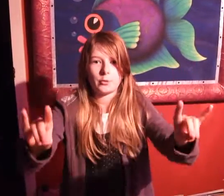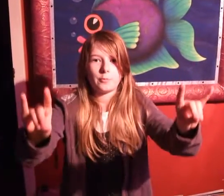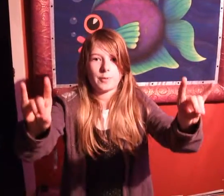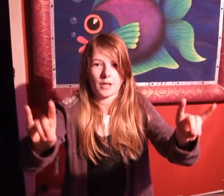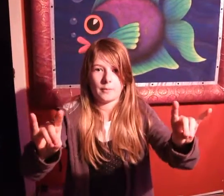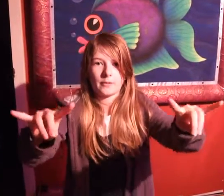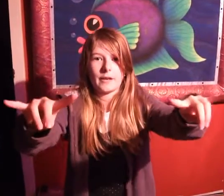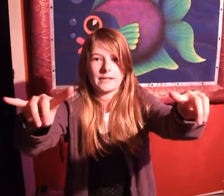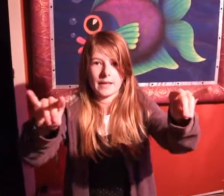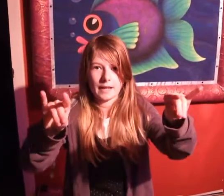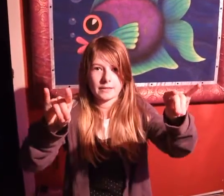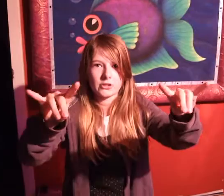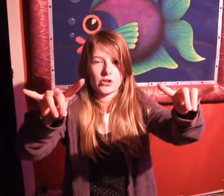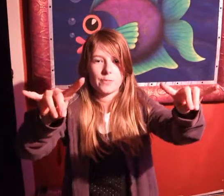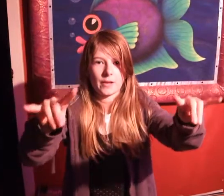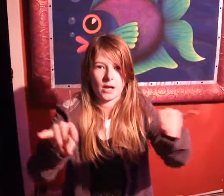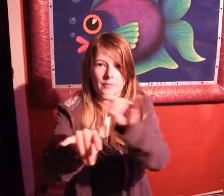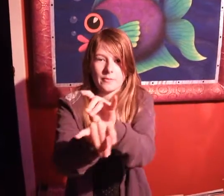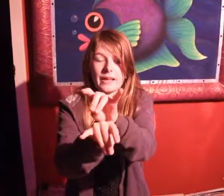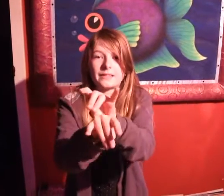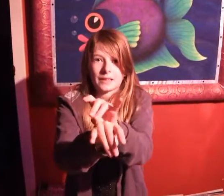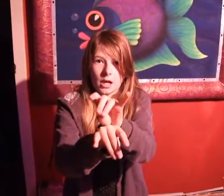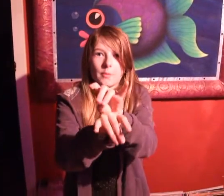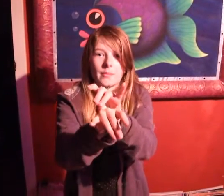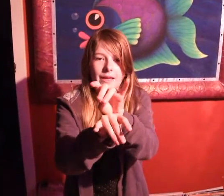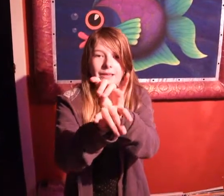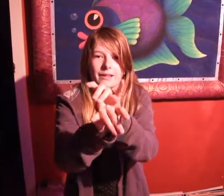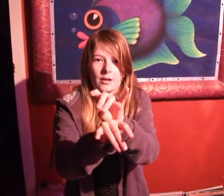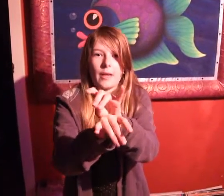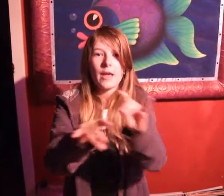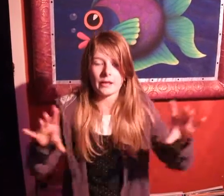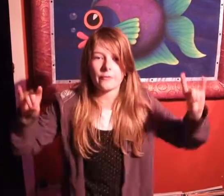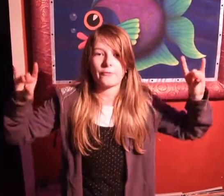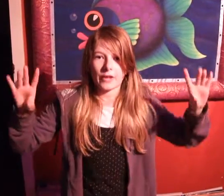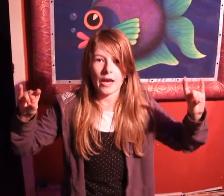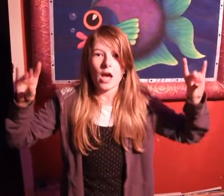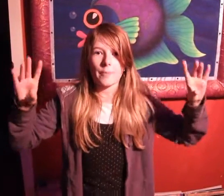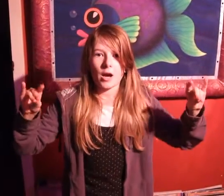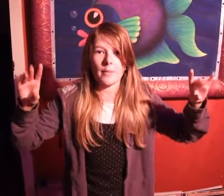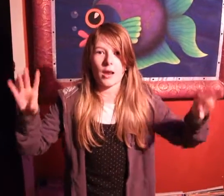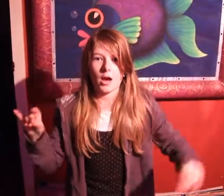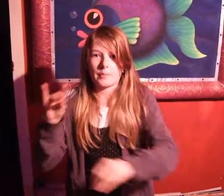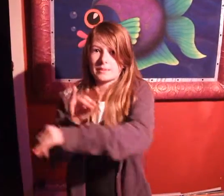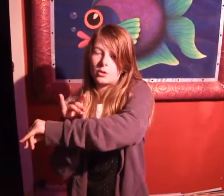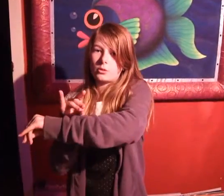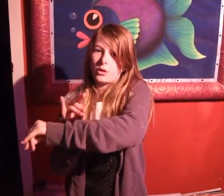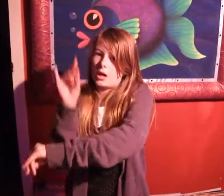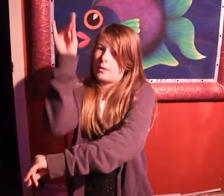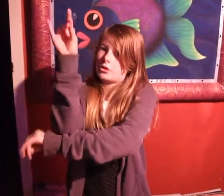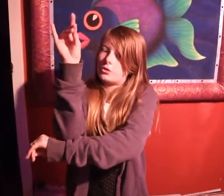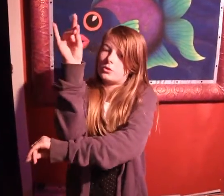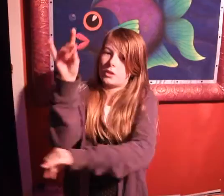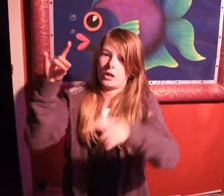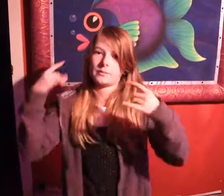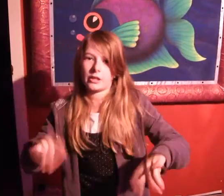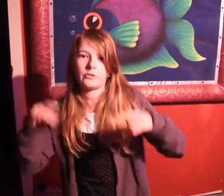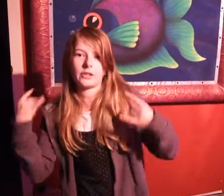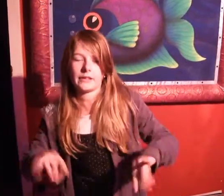Pooping Llama, Crazy and Stupid Llama, Mating Llama, Making Llama, Don't Forget Obama Llama, Small Llama, Tall Llama, Totally